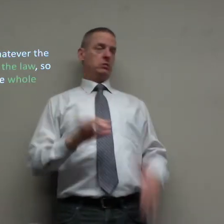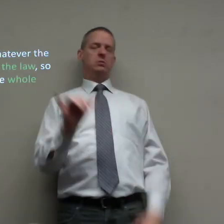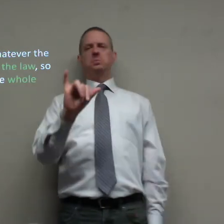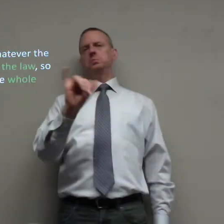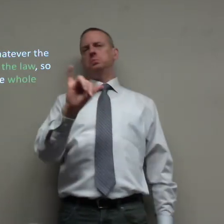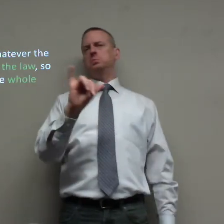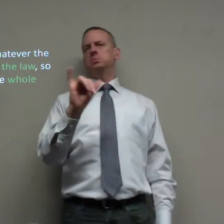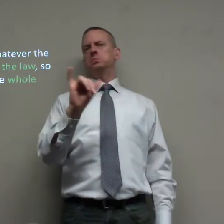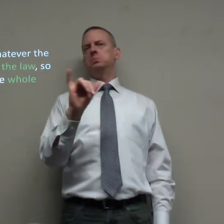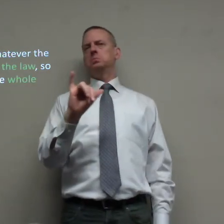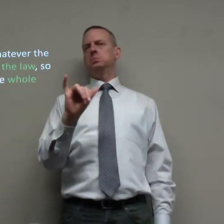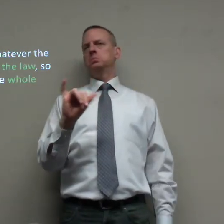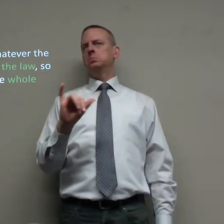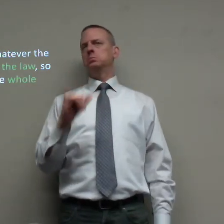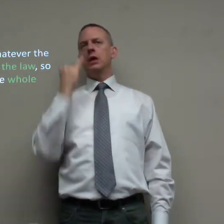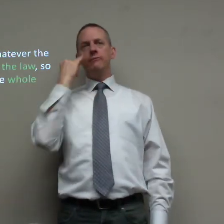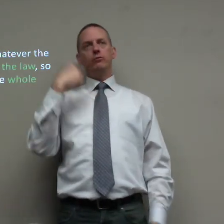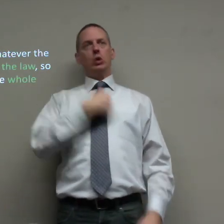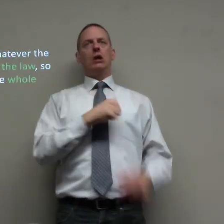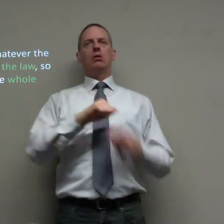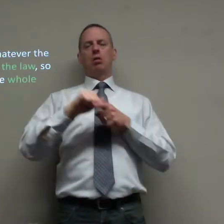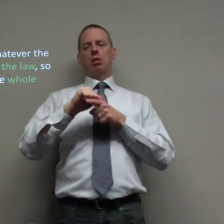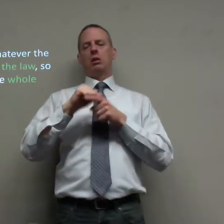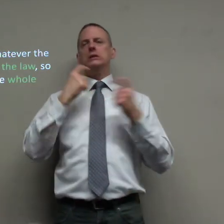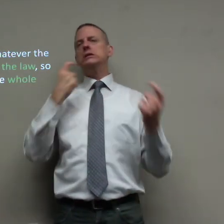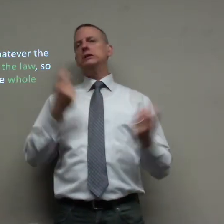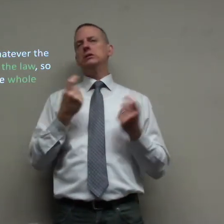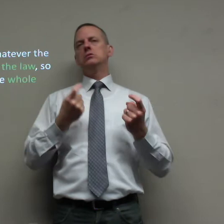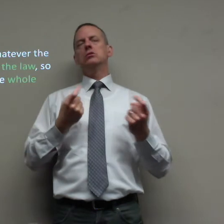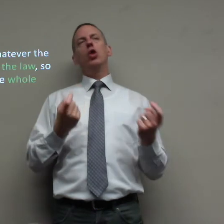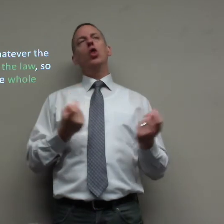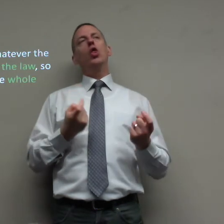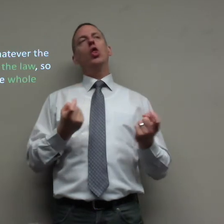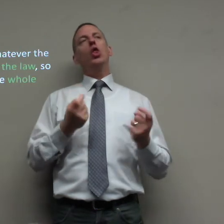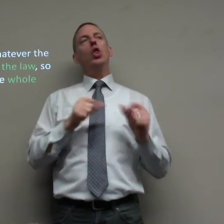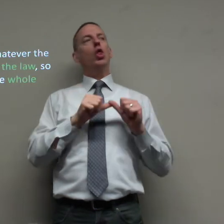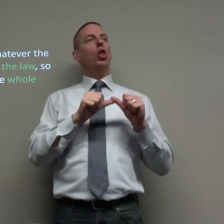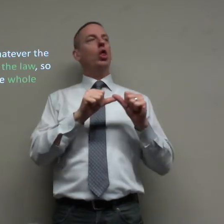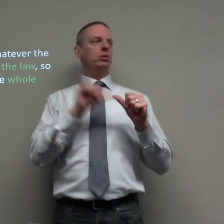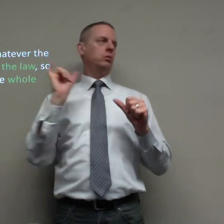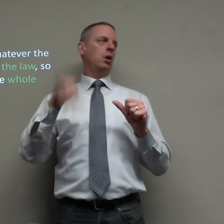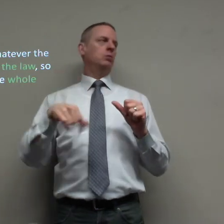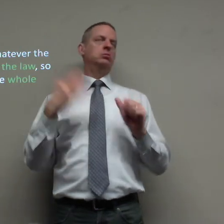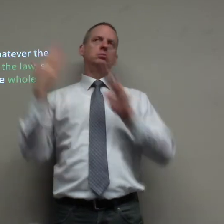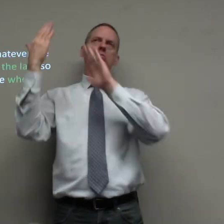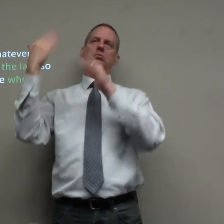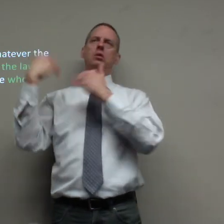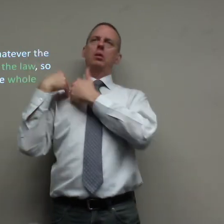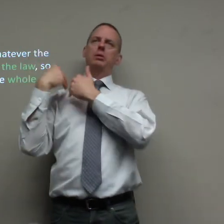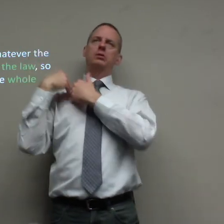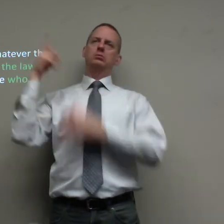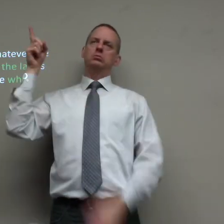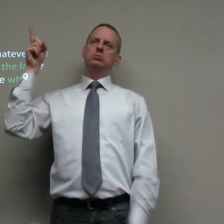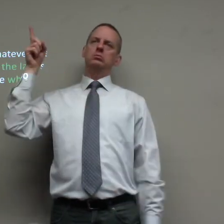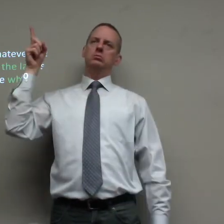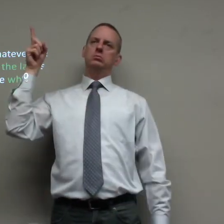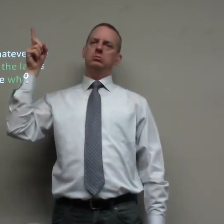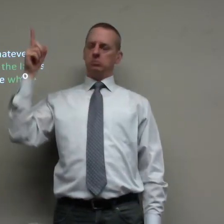he is Christians as well must be held accountable we practice sin we have to bring it to him